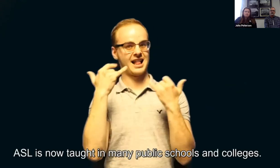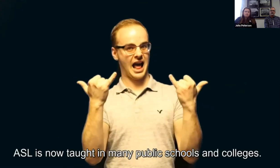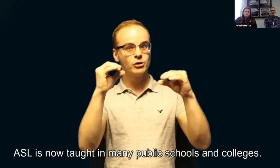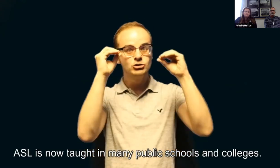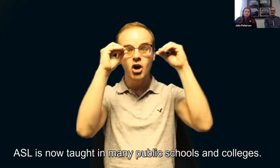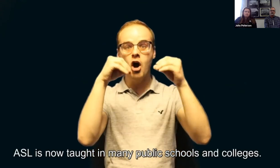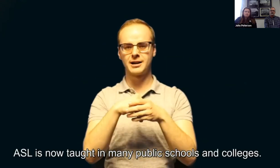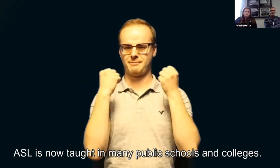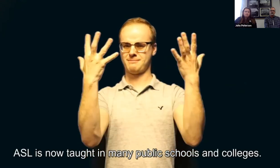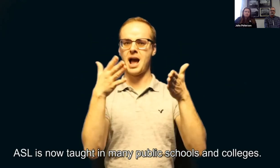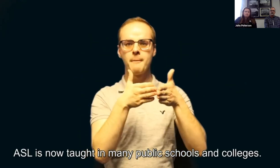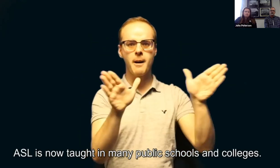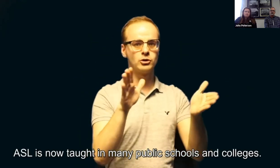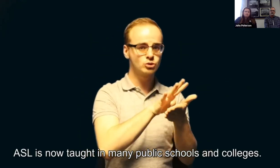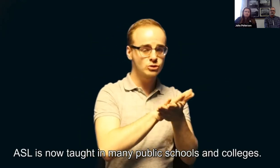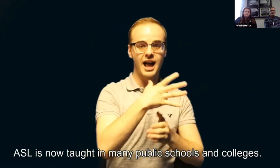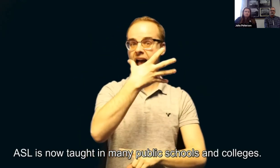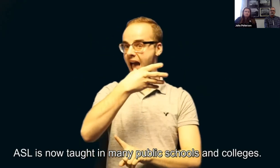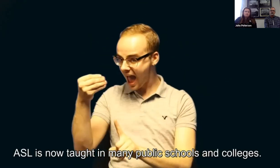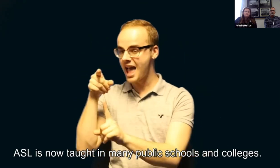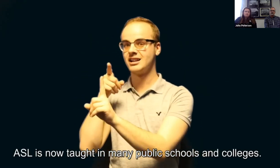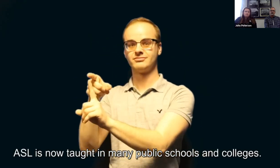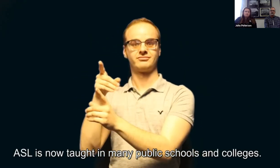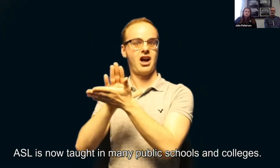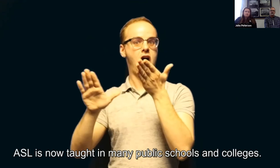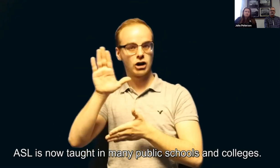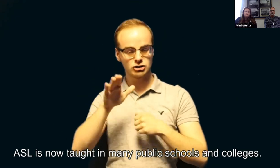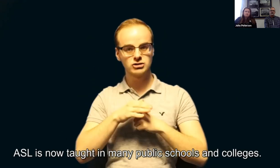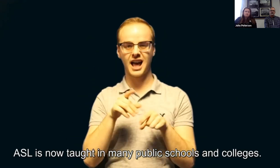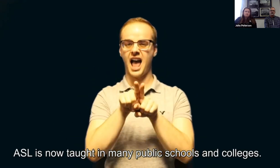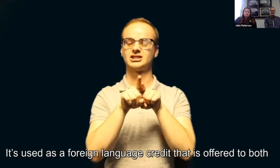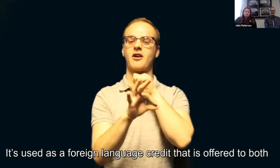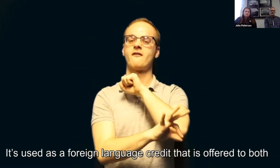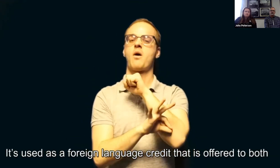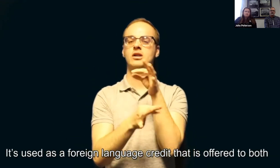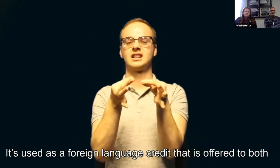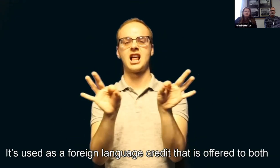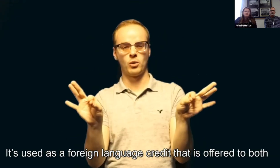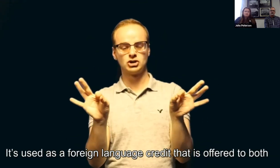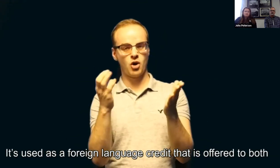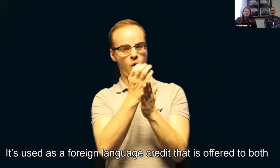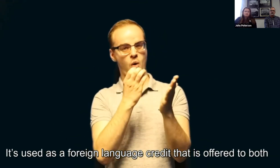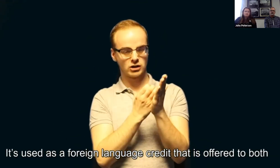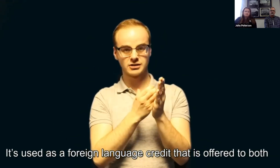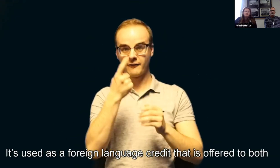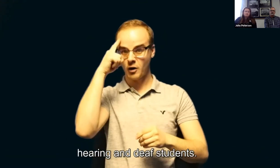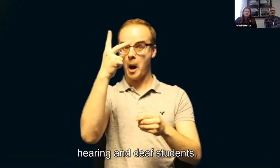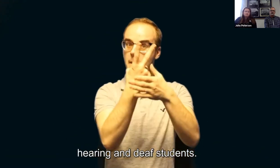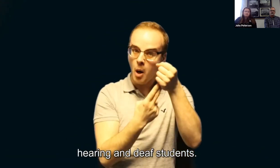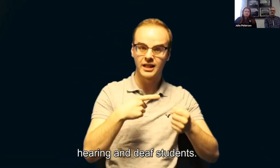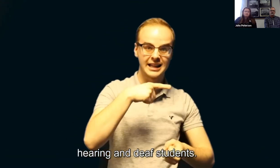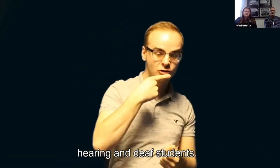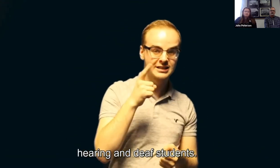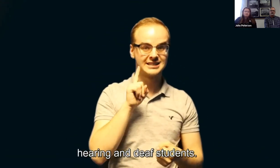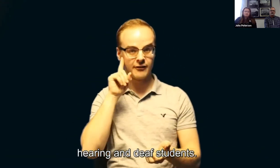ASL is now taught in many public schools and colleges. It's used as a foreign language credit that is offered to both